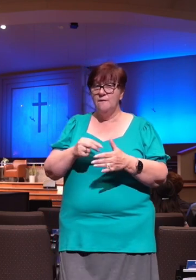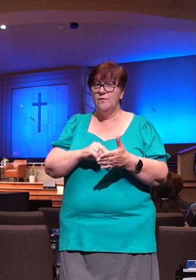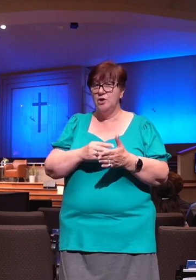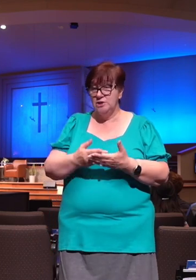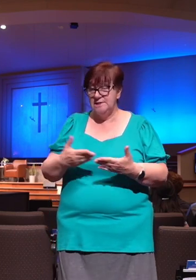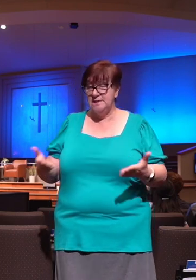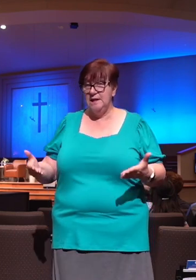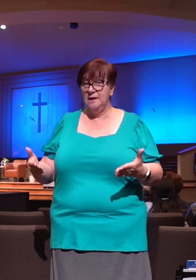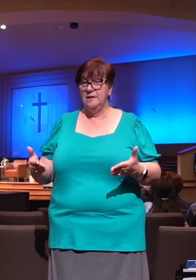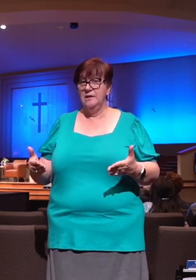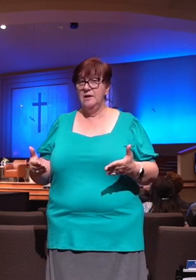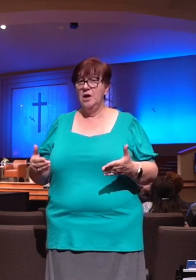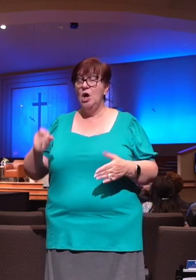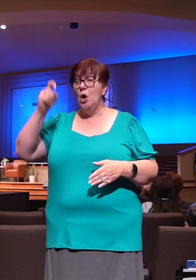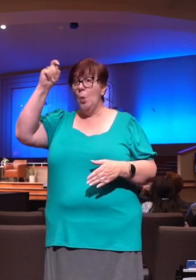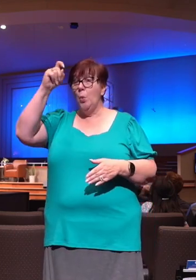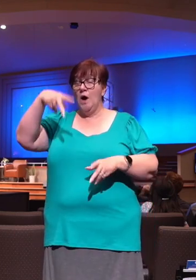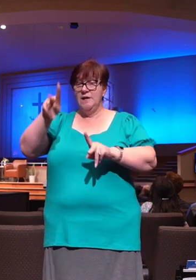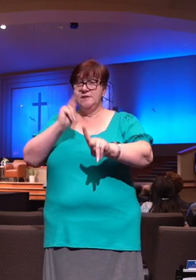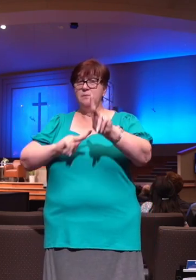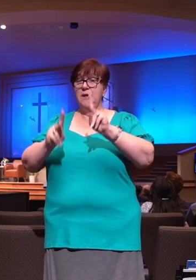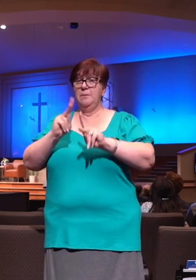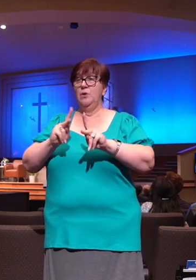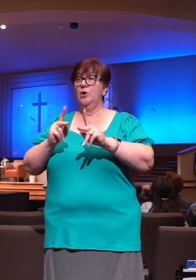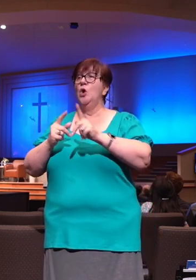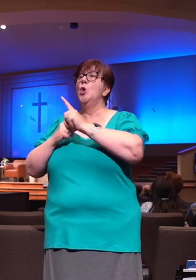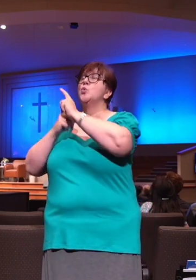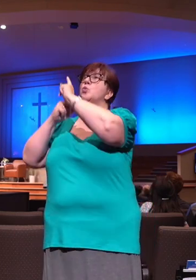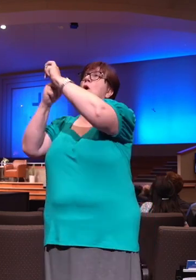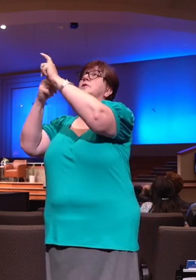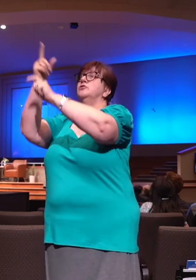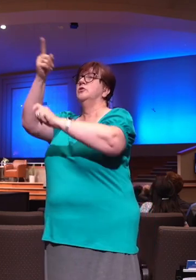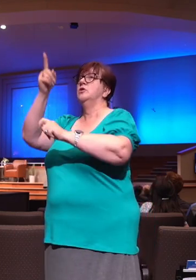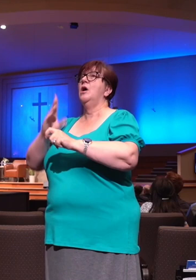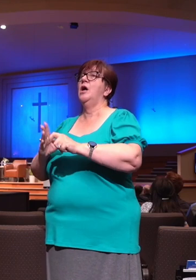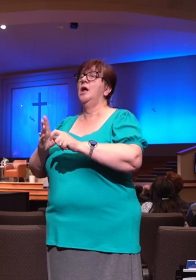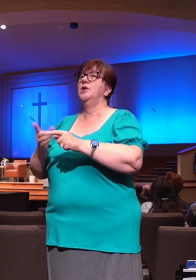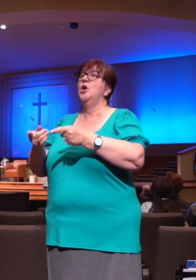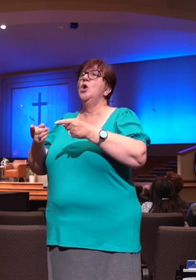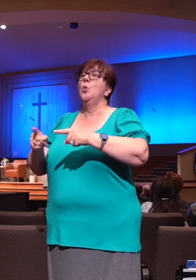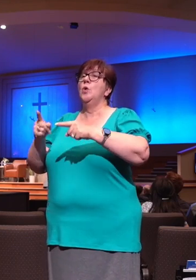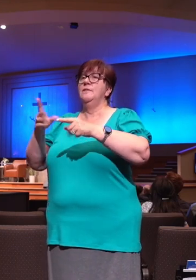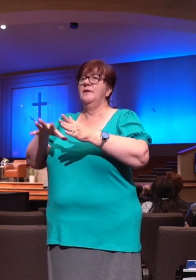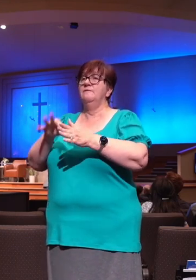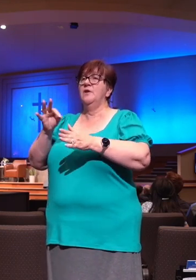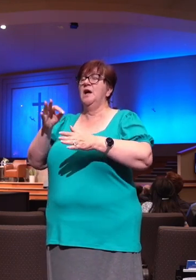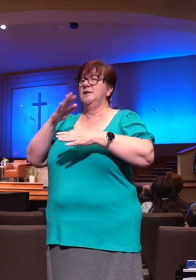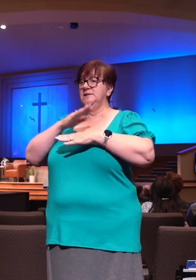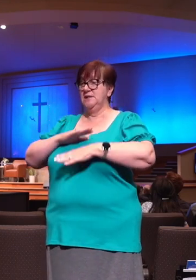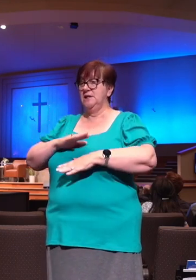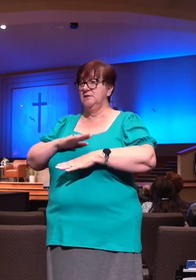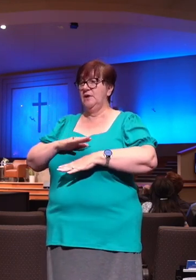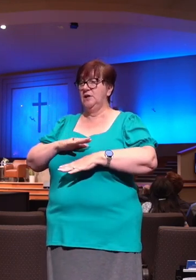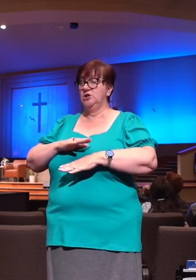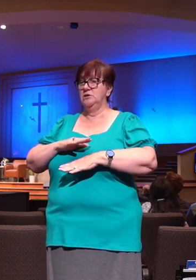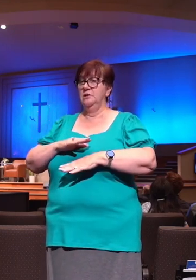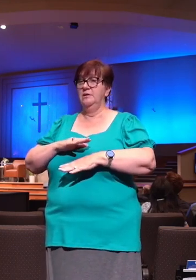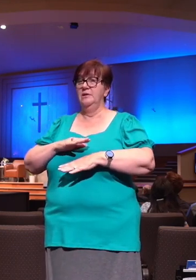the wise run to God and they find satisfaction. When turmoil comes, when difficulty comes, the wise believer will